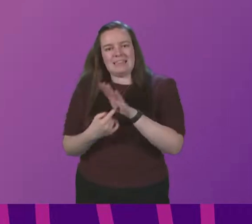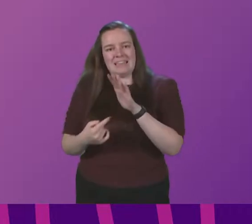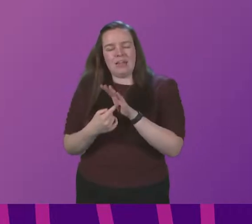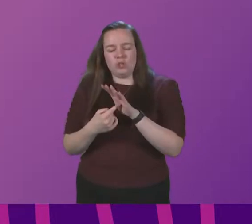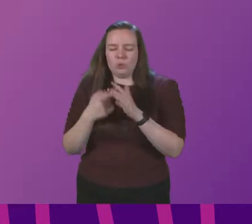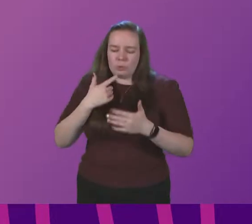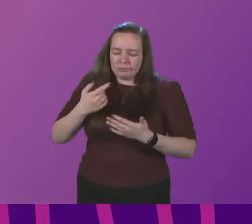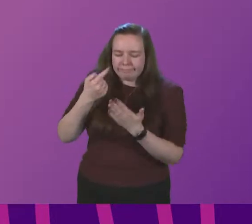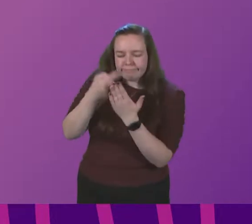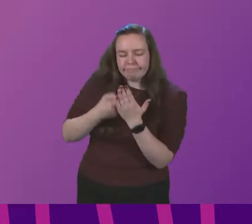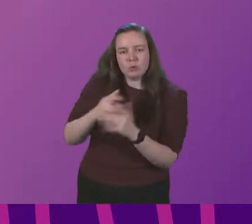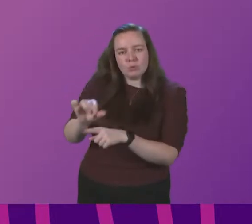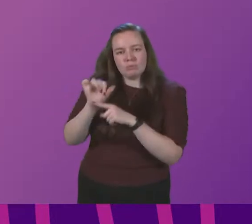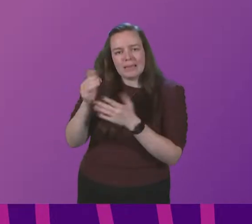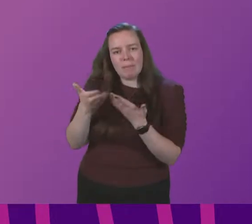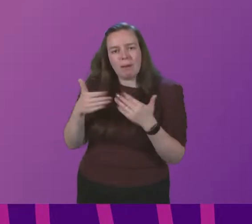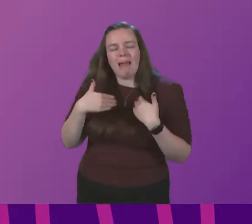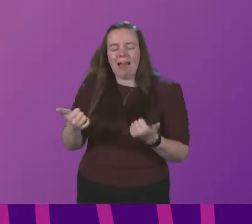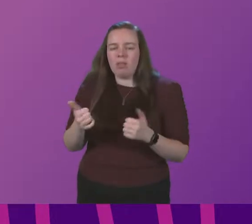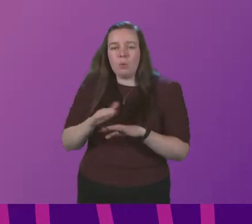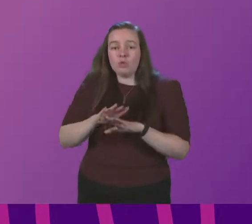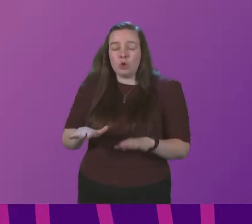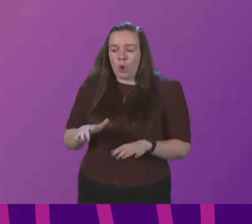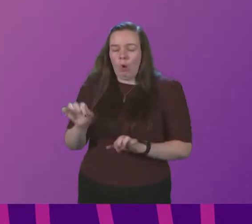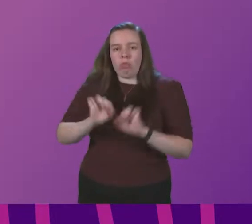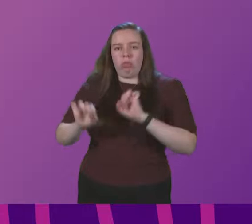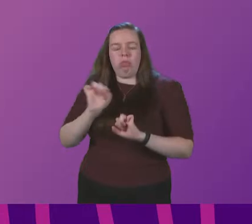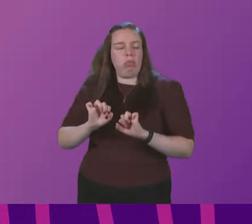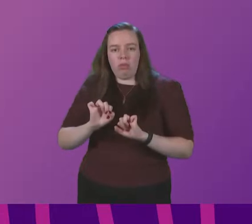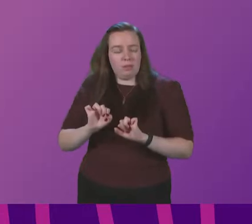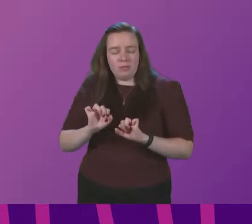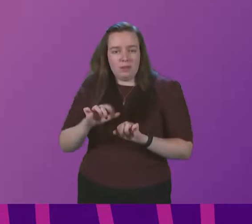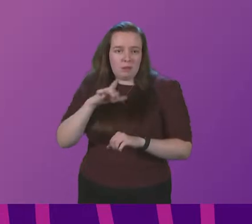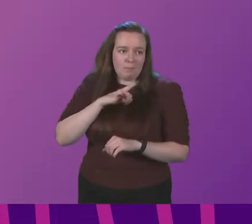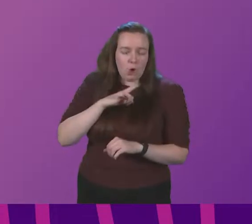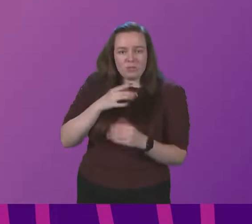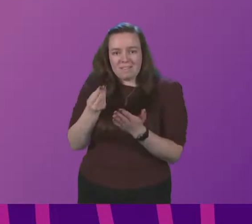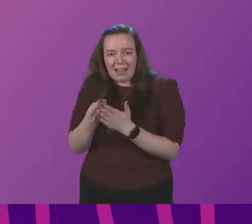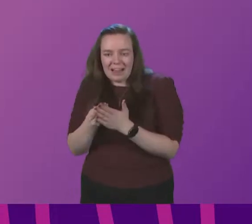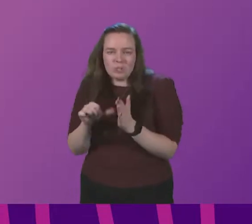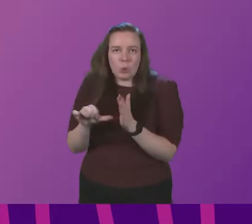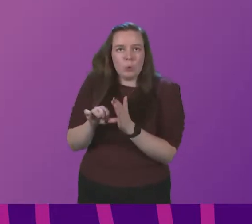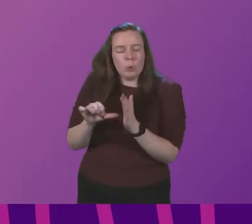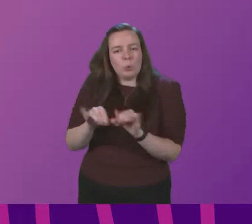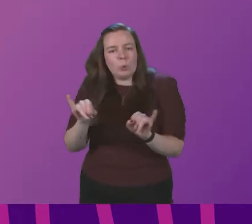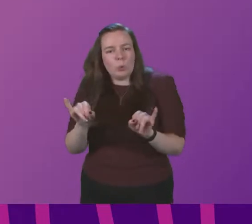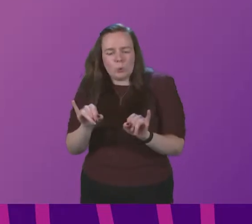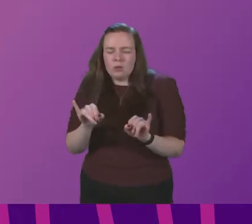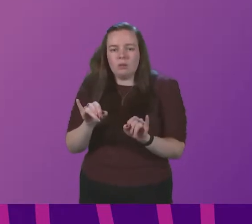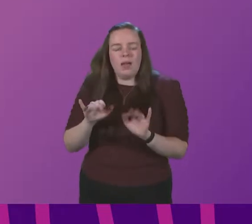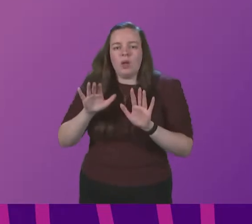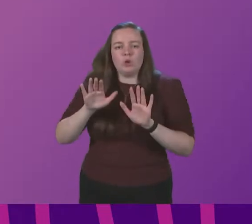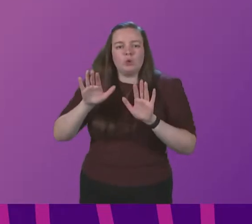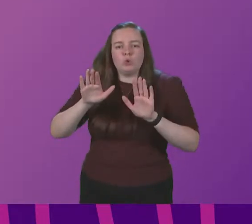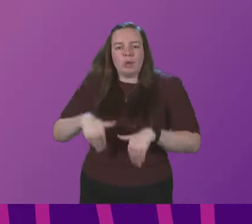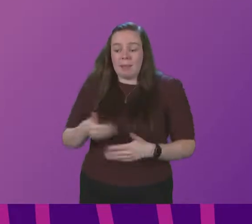measures to protect public health we should not be constrained in doing so because of the financial considerations so it should not be